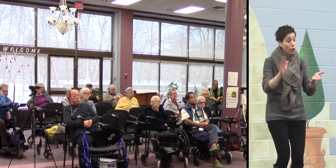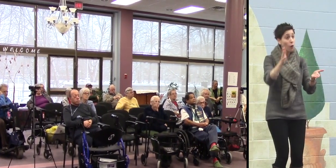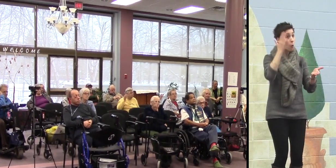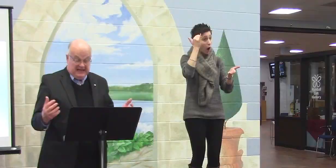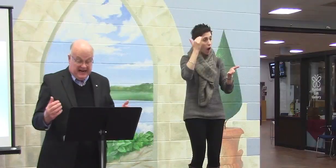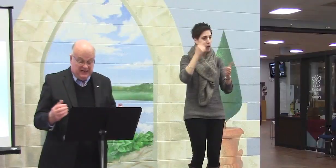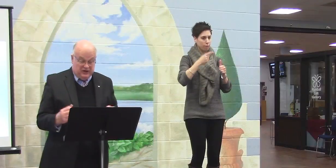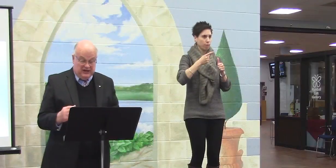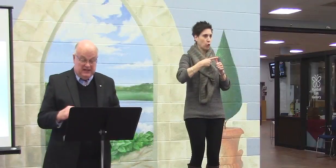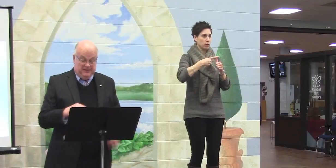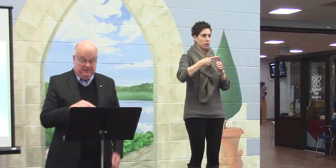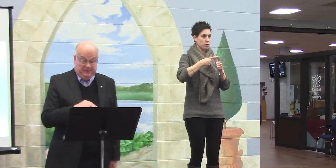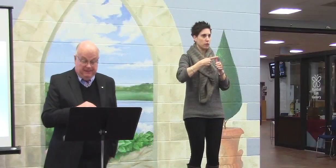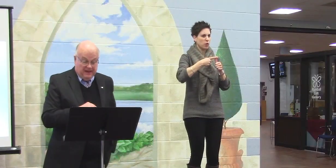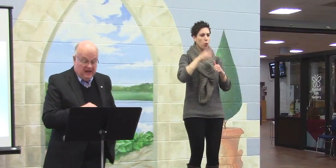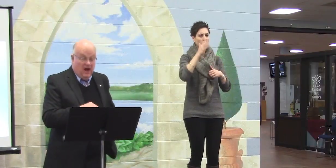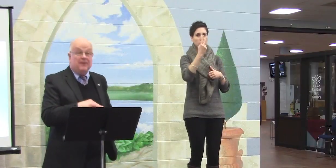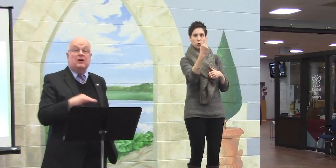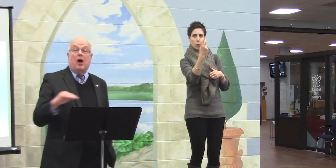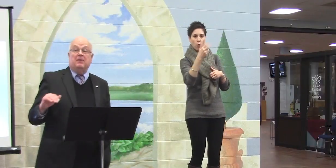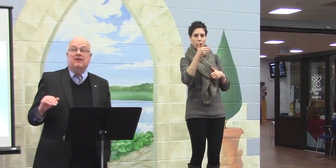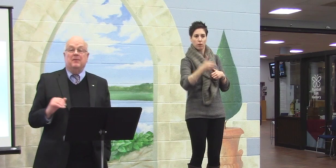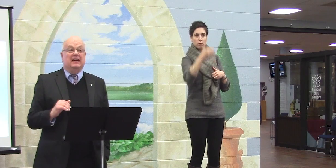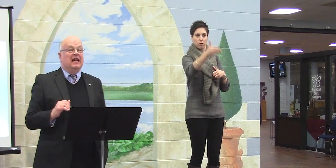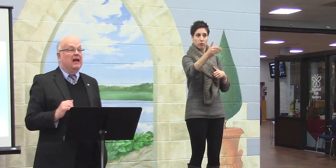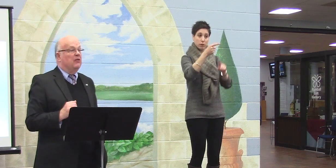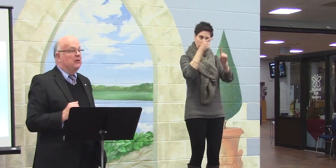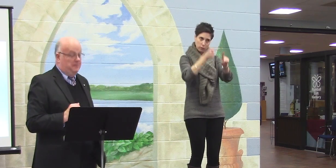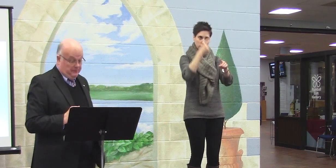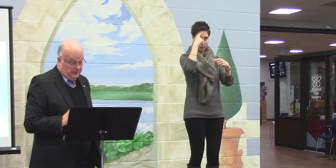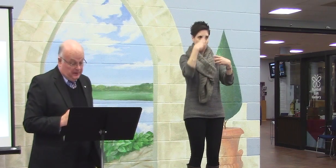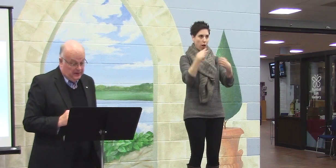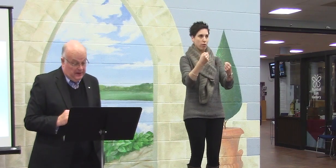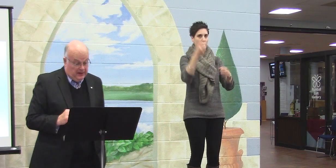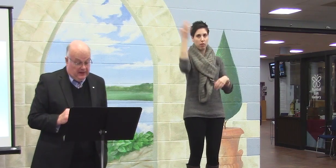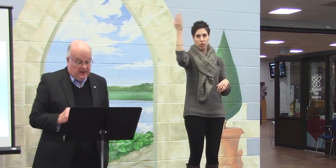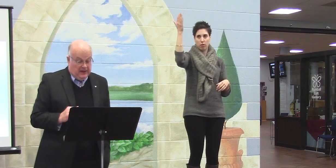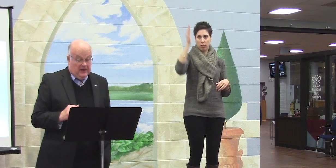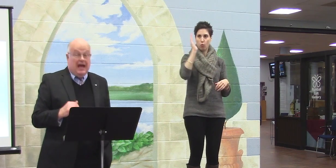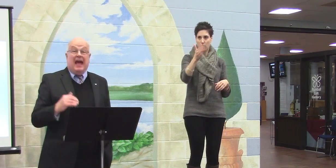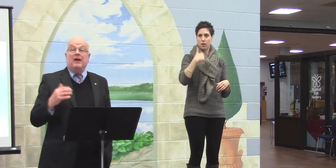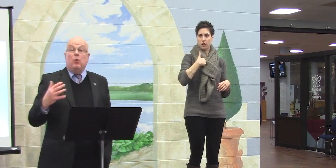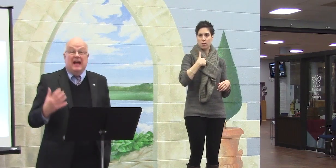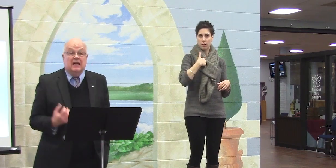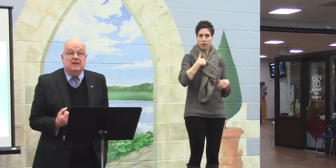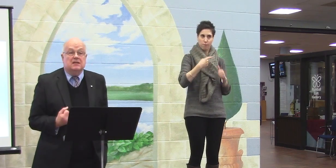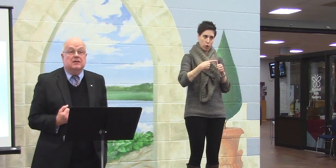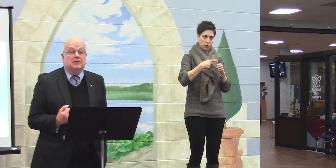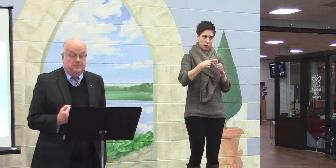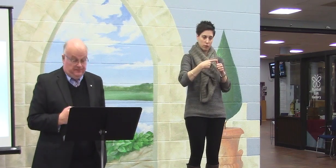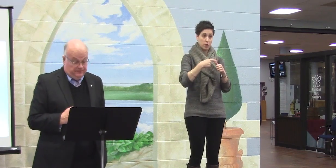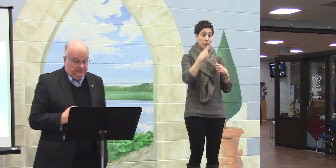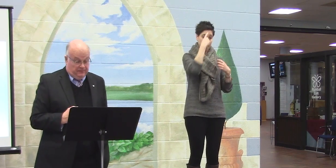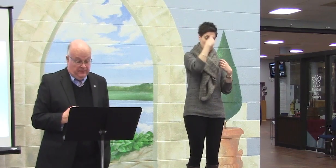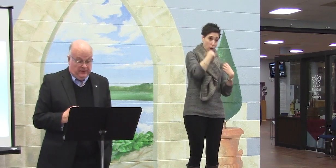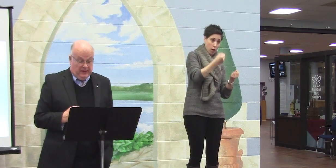first presentation on the topic of mental health and wellness.